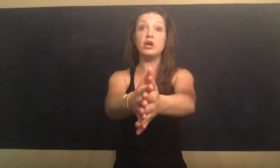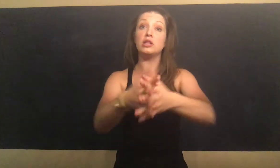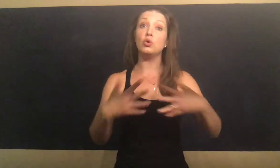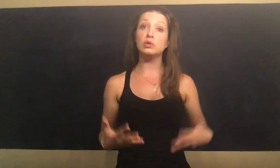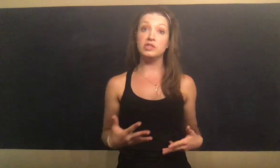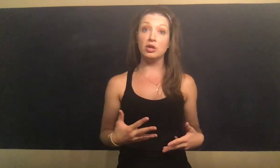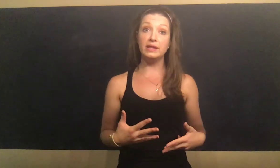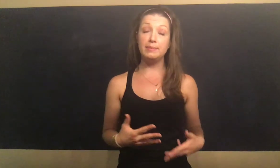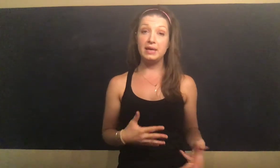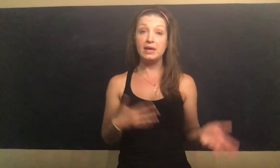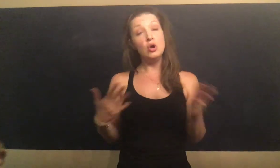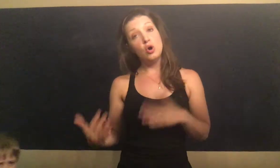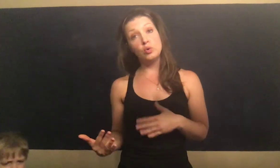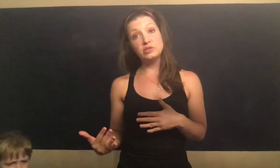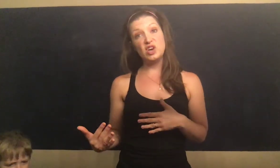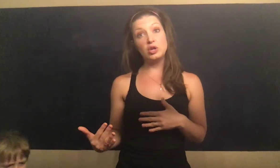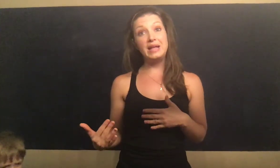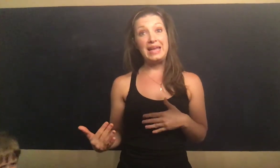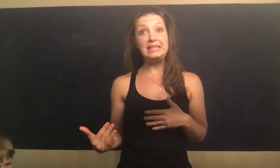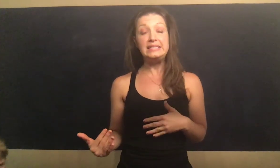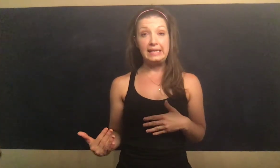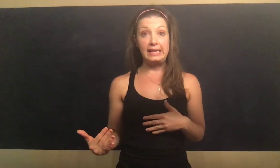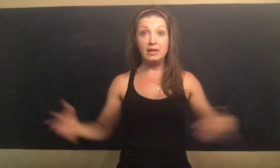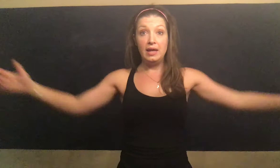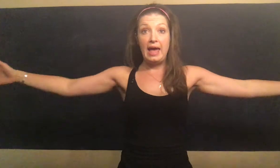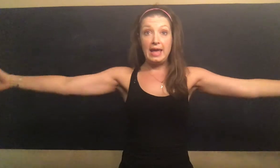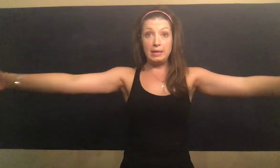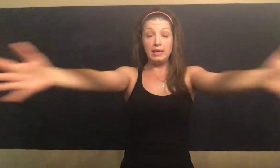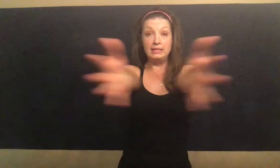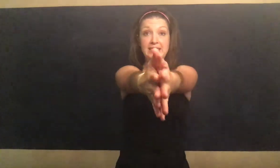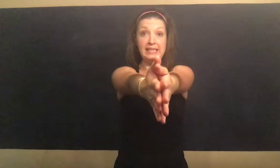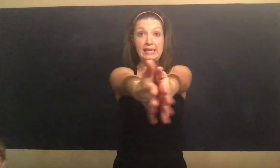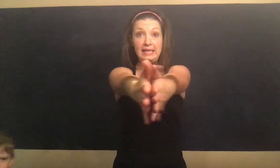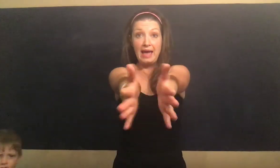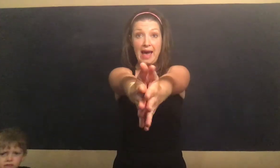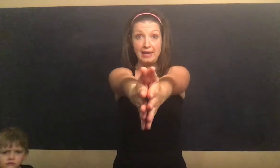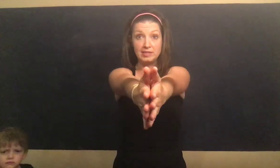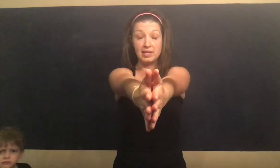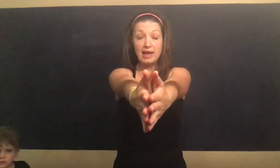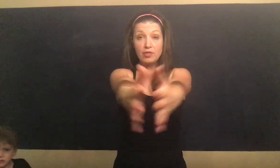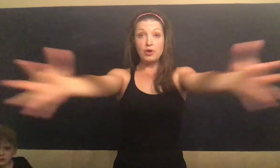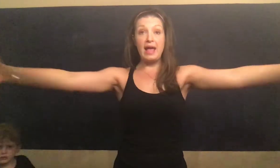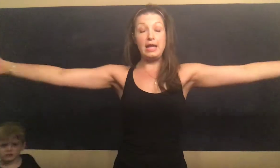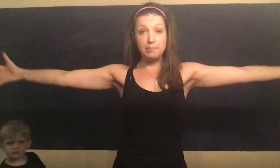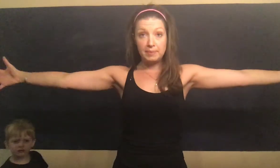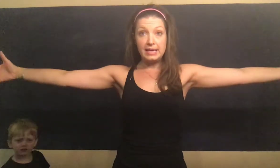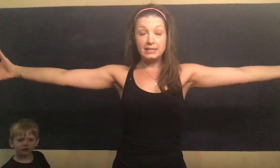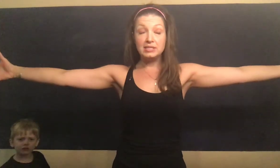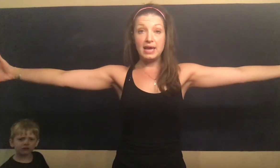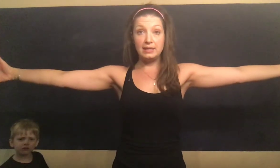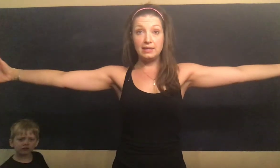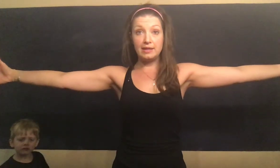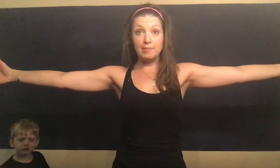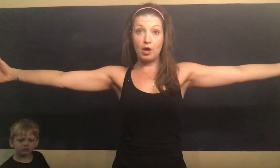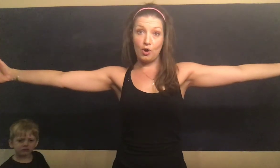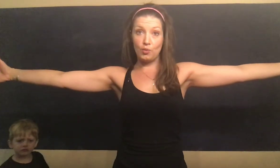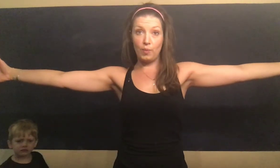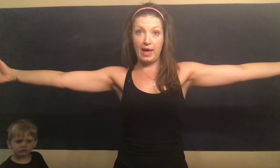call it horizontal ab, horizontal ad. A d adding together, a b taking them away.